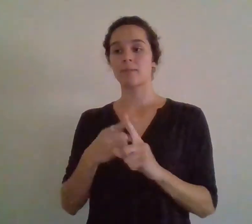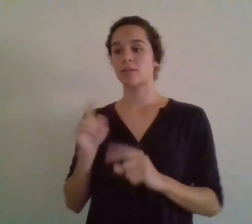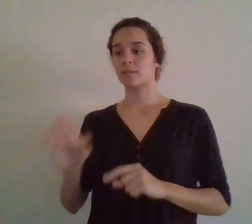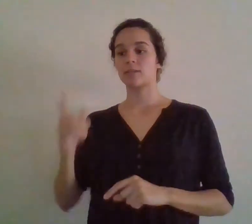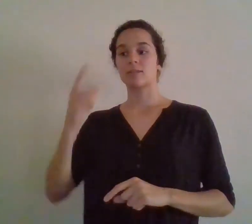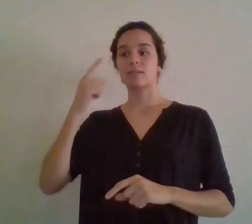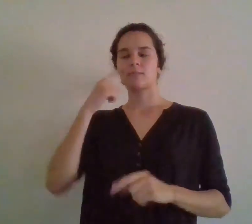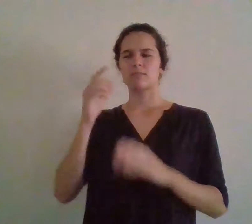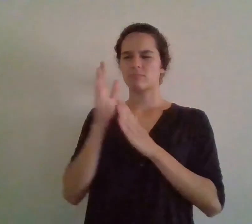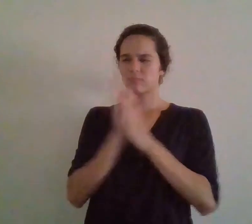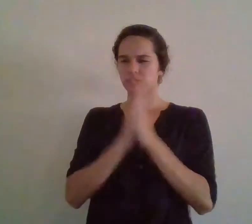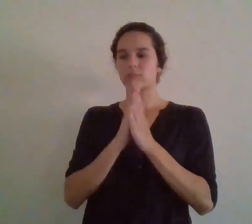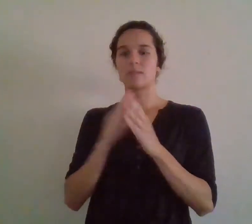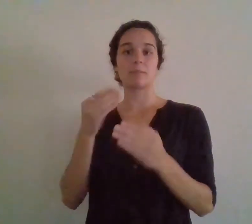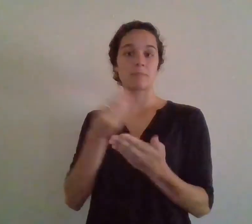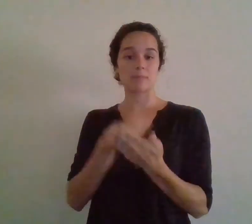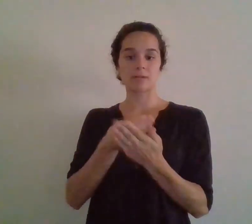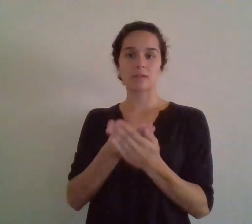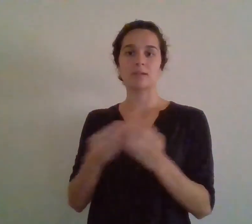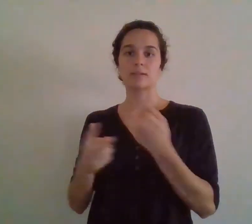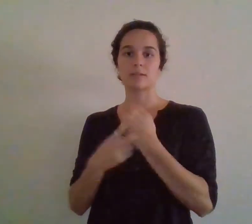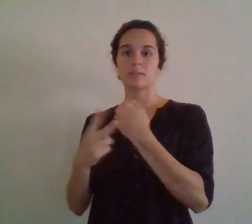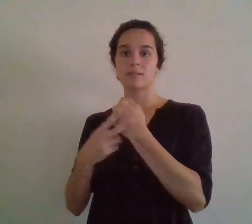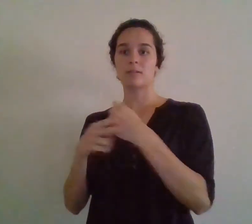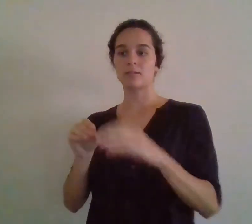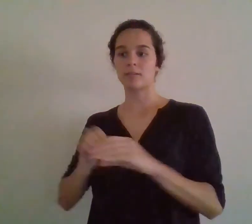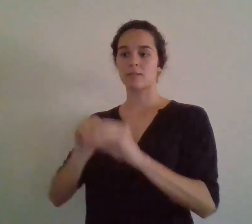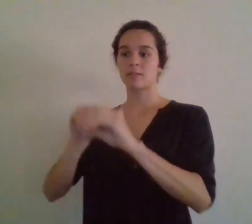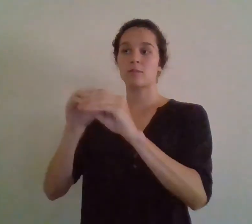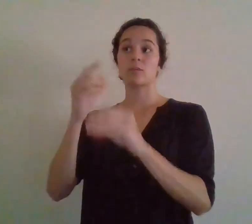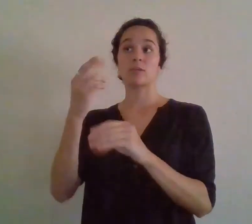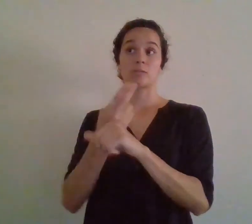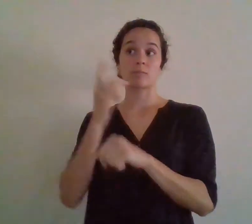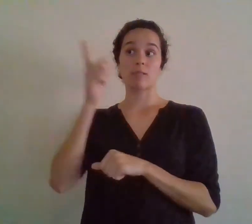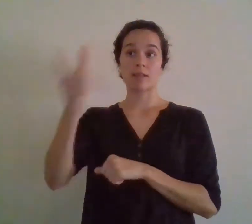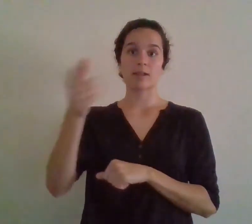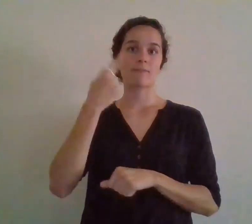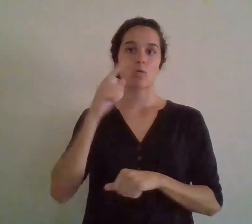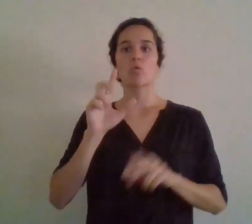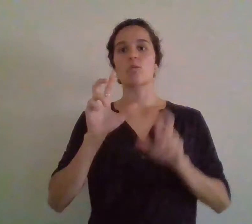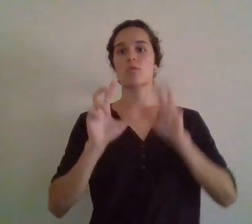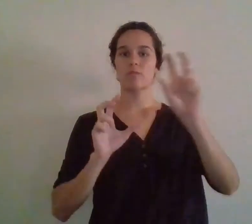and discipline to learn more about how to save your money and use it to invest.